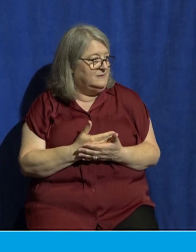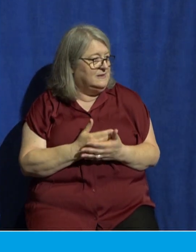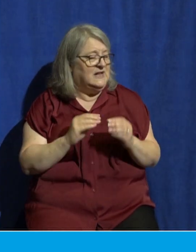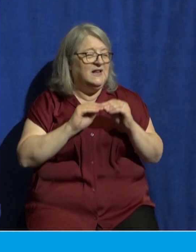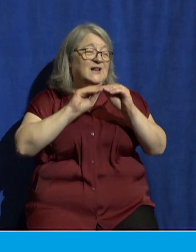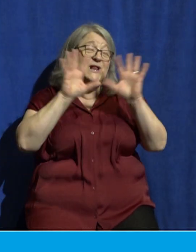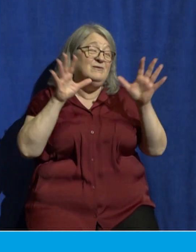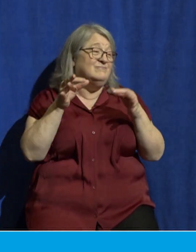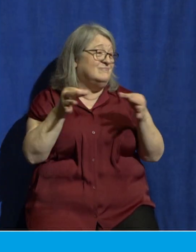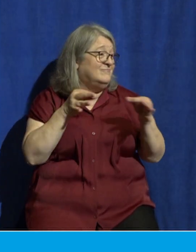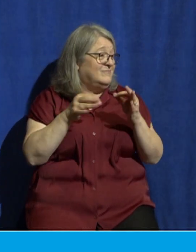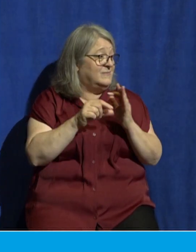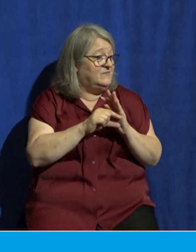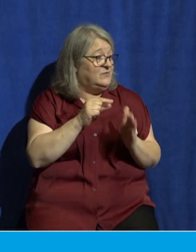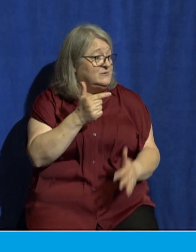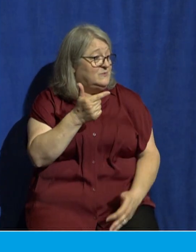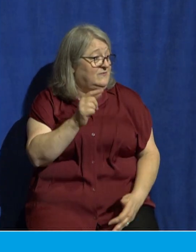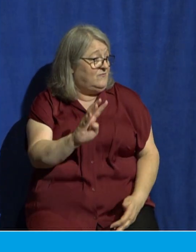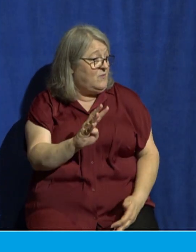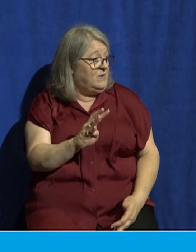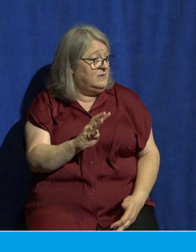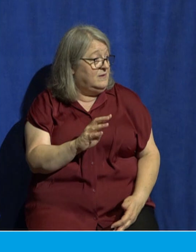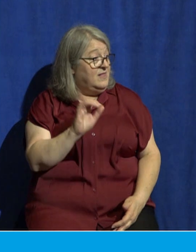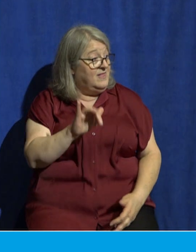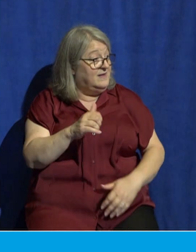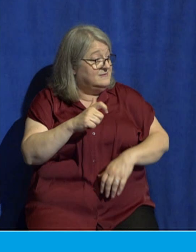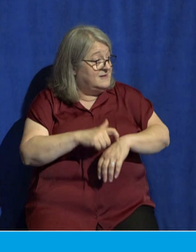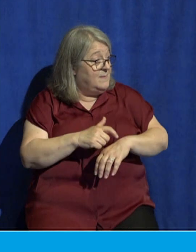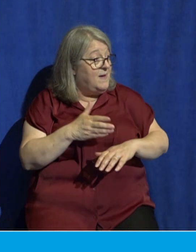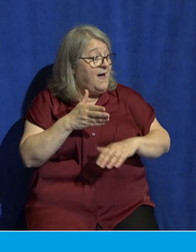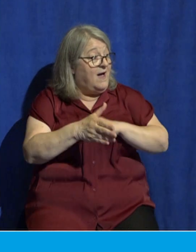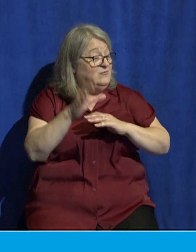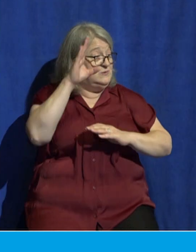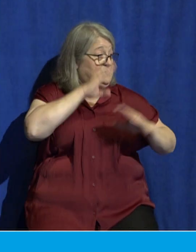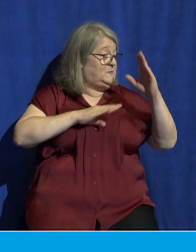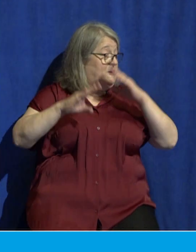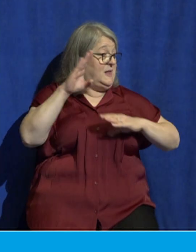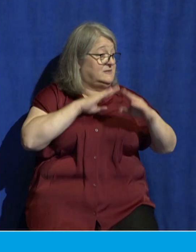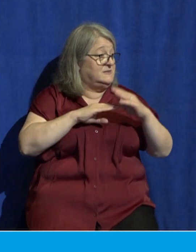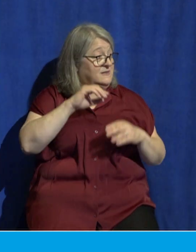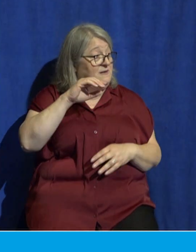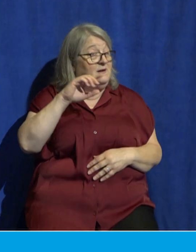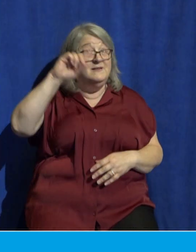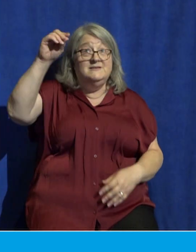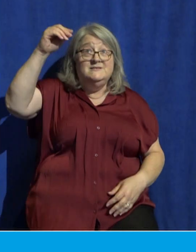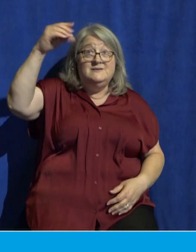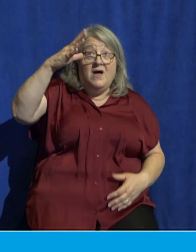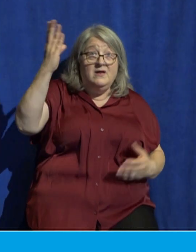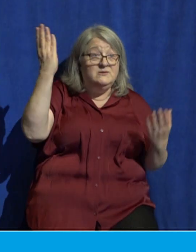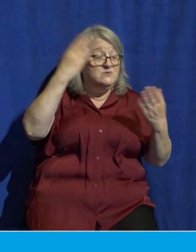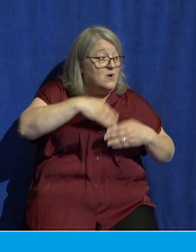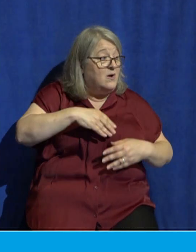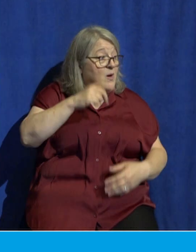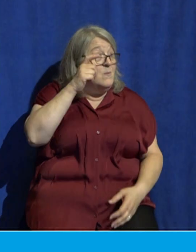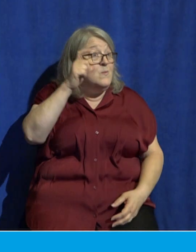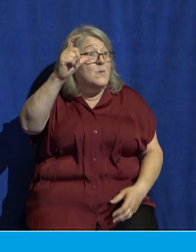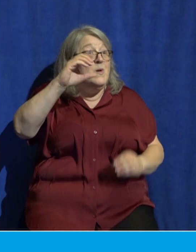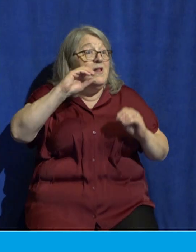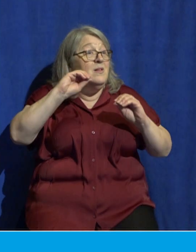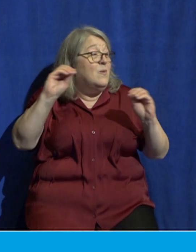in verse 24 that in those days after the tribulation the sun will be darkened the moon will not give its light and the stars will be falling from heaven